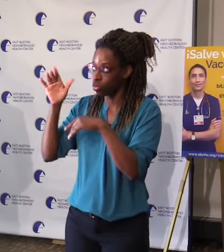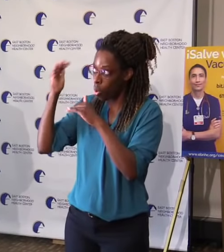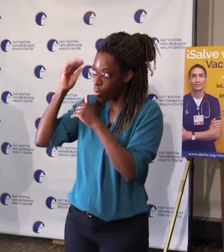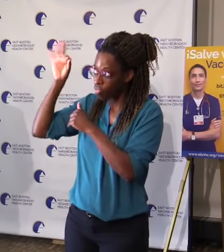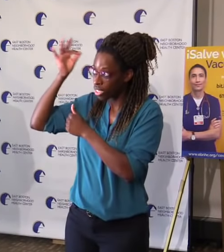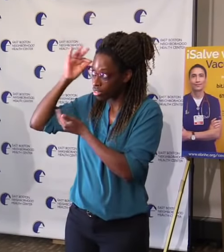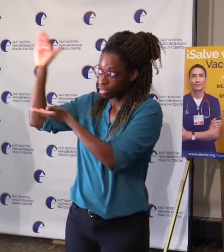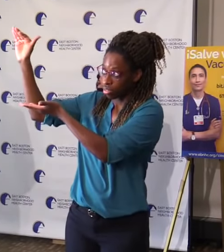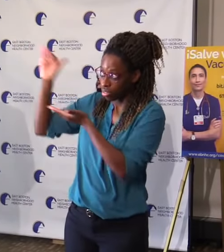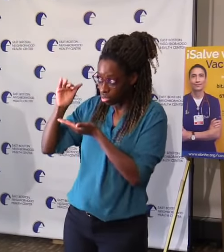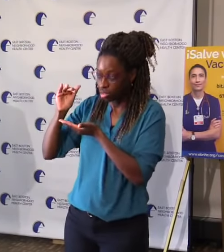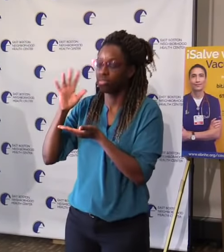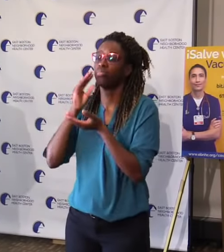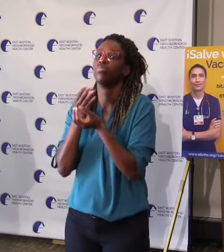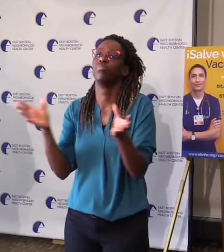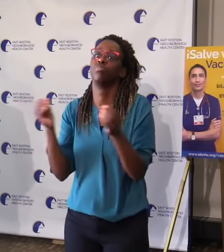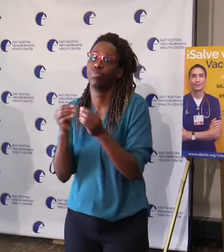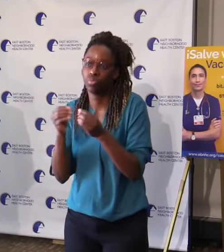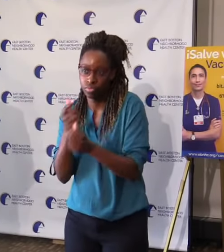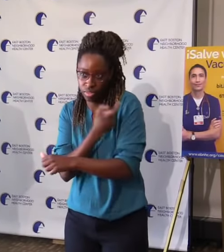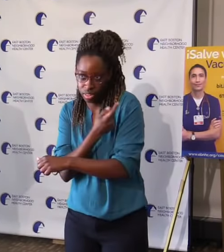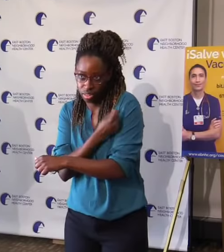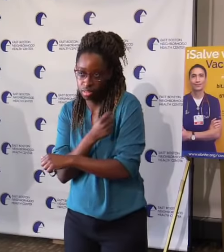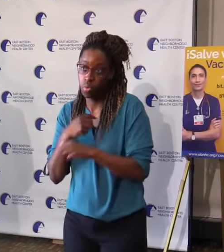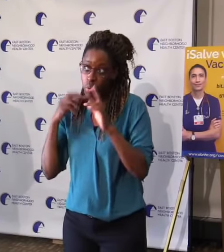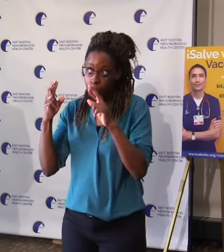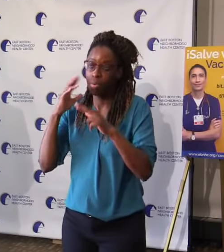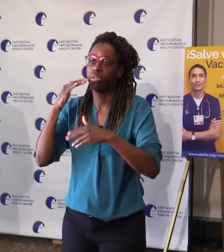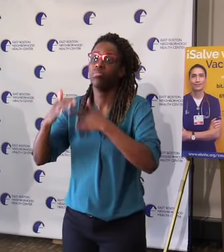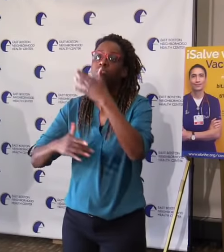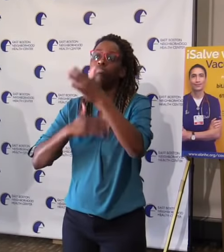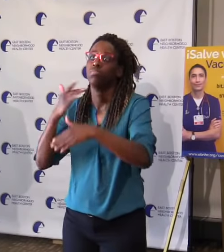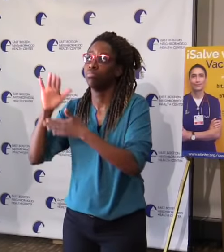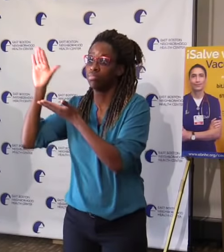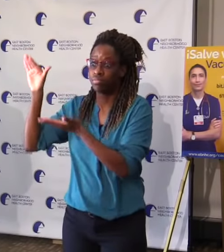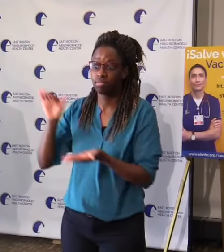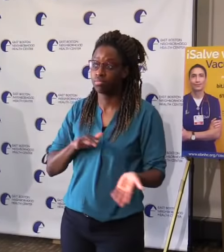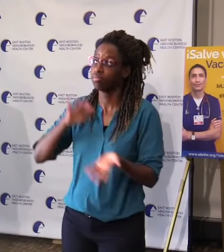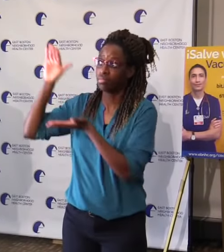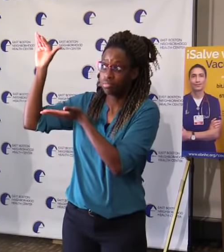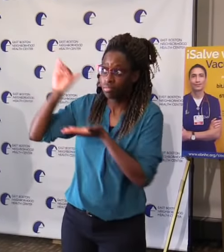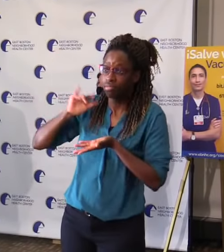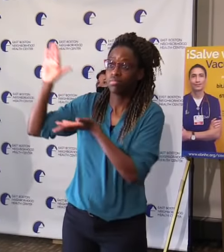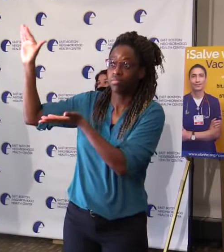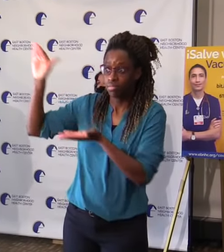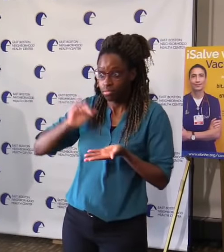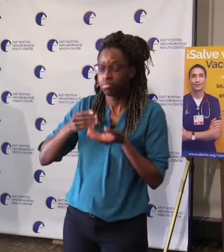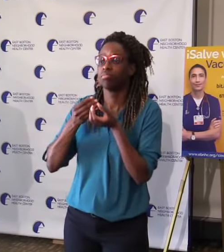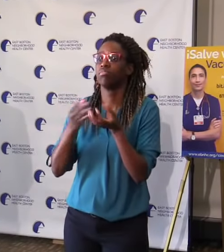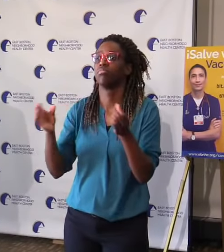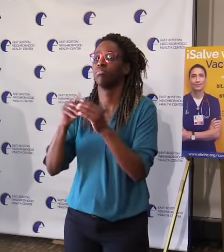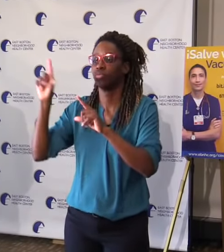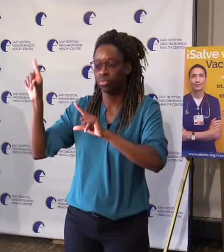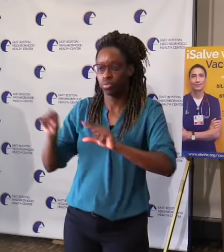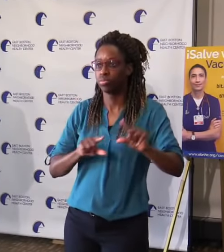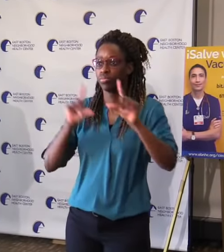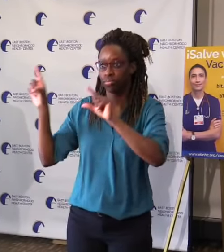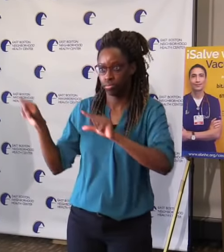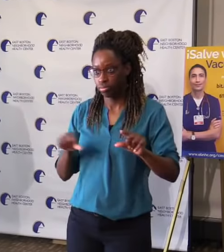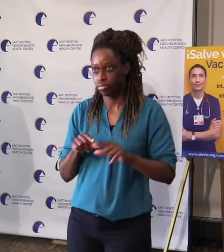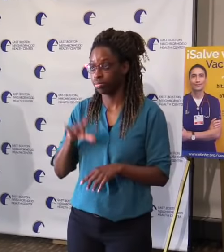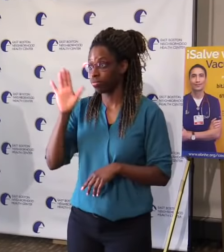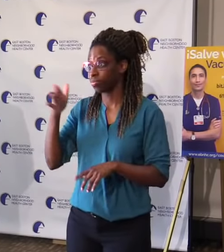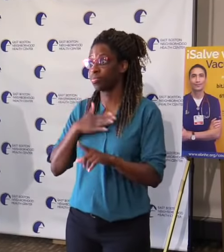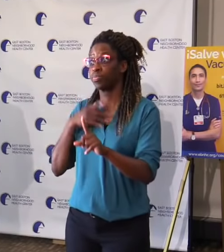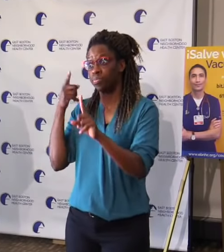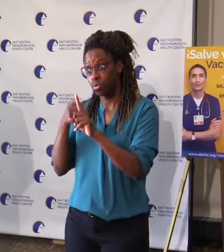more people will get vaccinated as well. But the big issue is you need to have an appointment to get vaccinated. Governor,